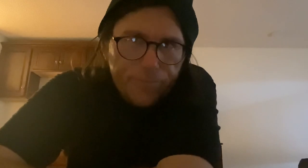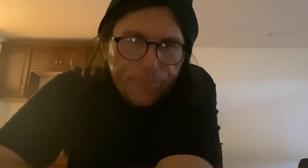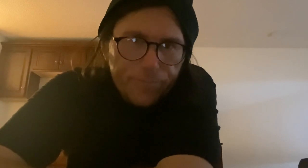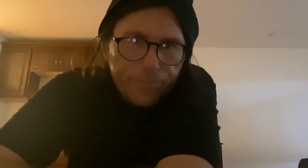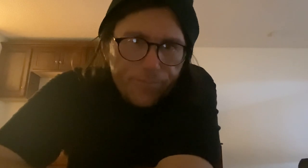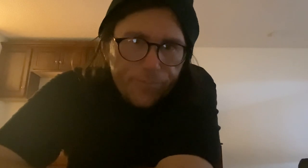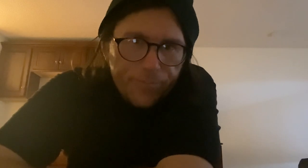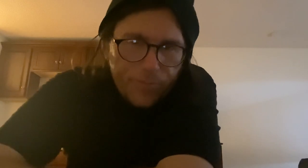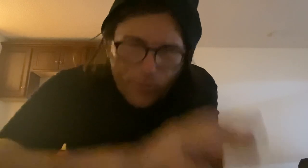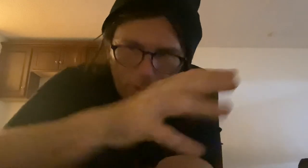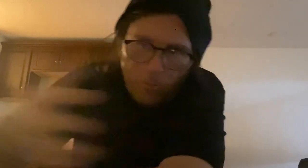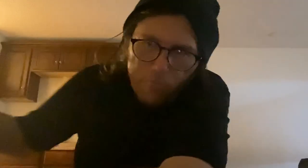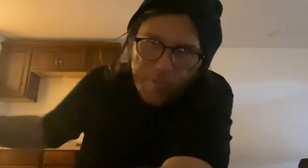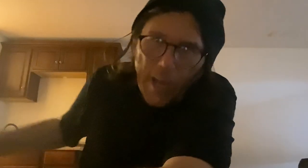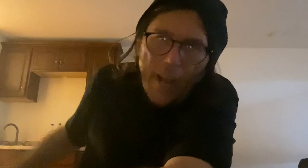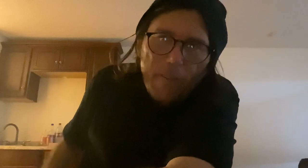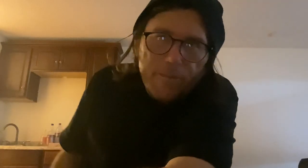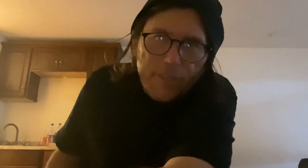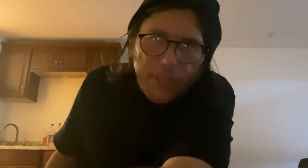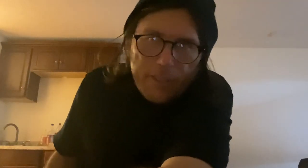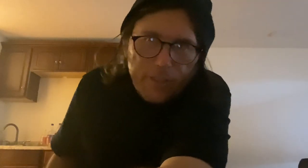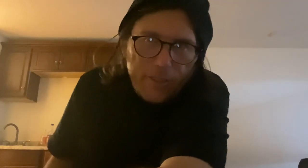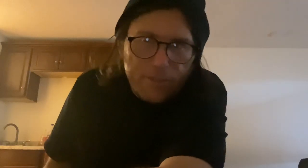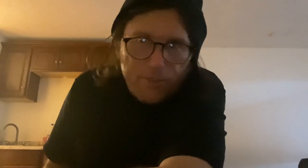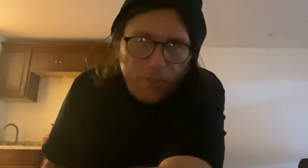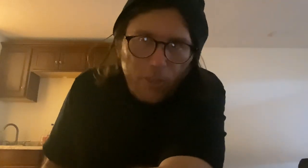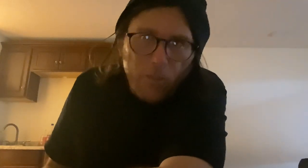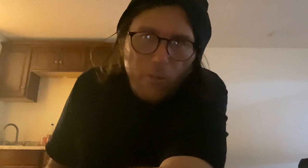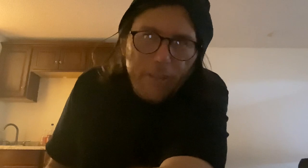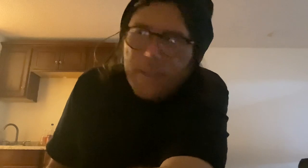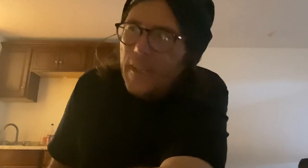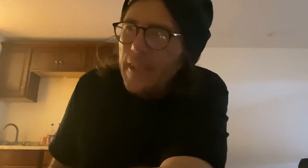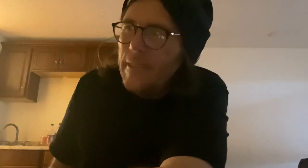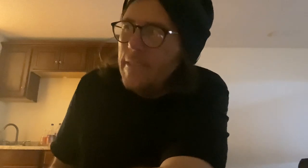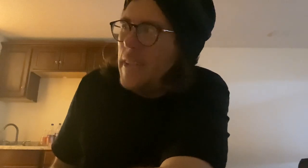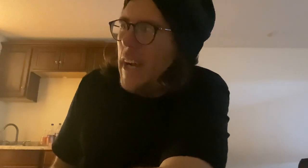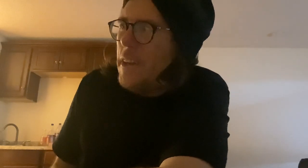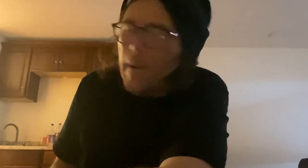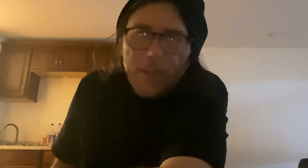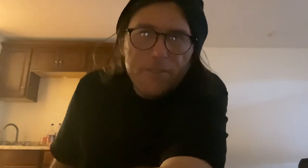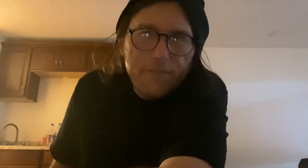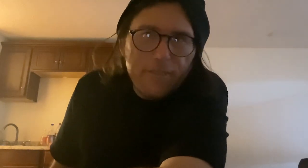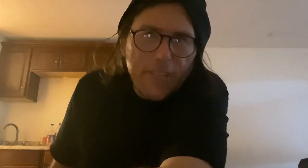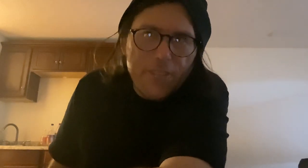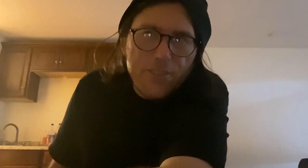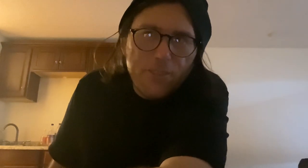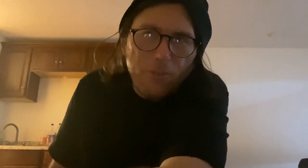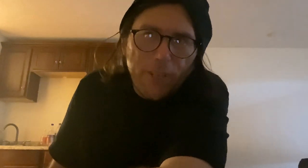And they're going to die out. They're going to go away. I doubt it. It's still going